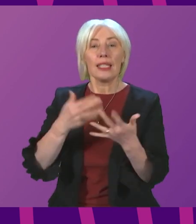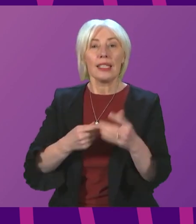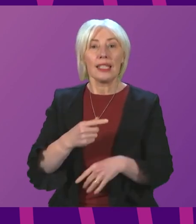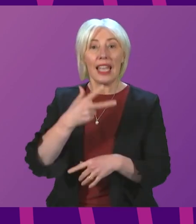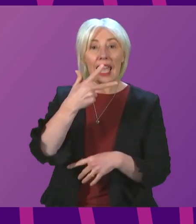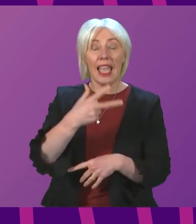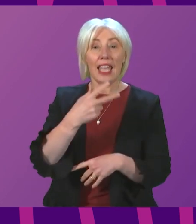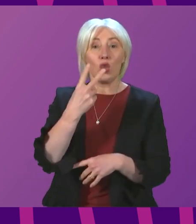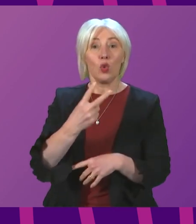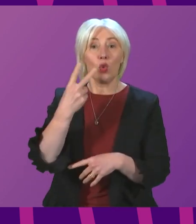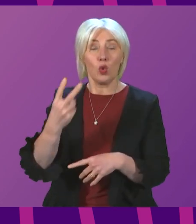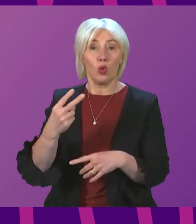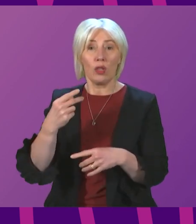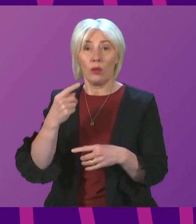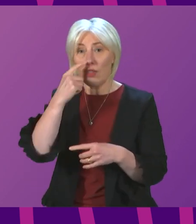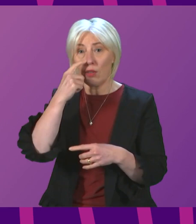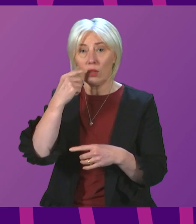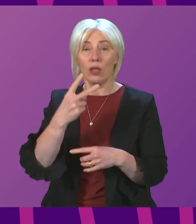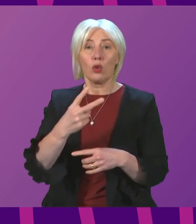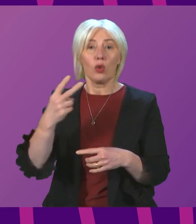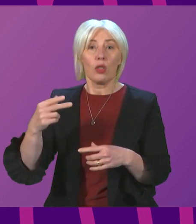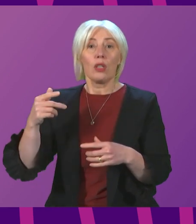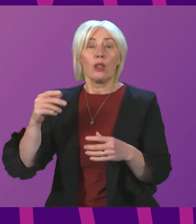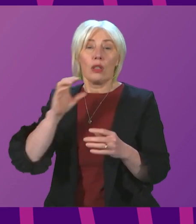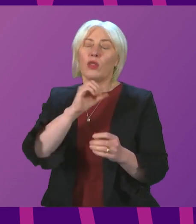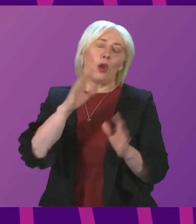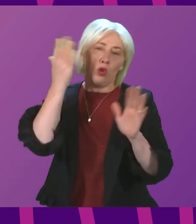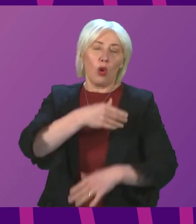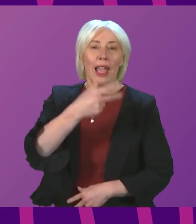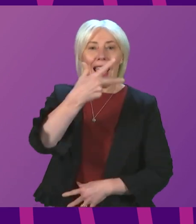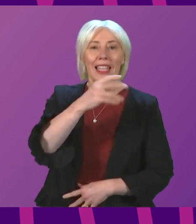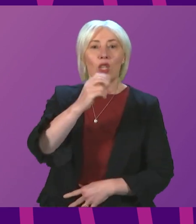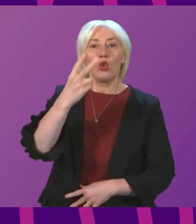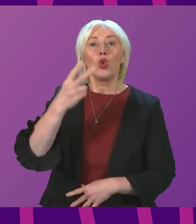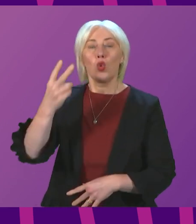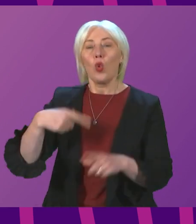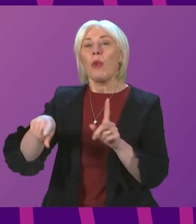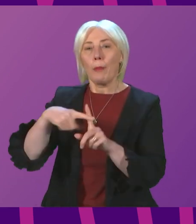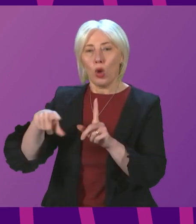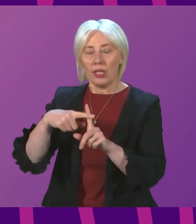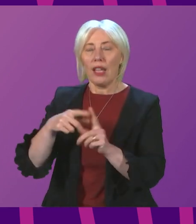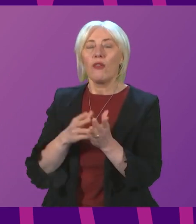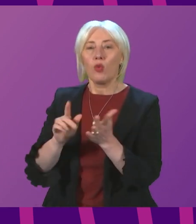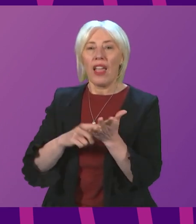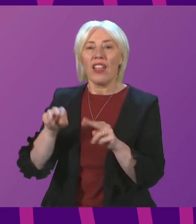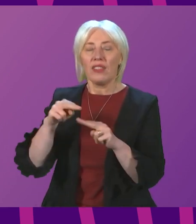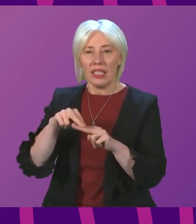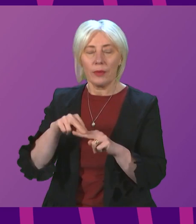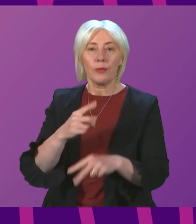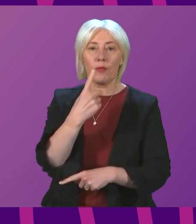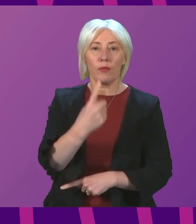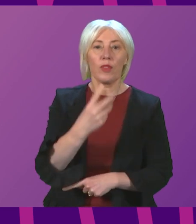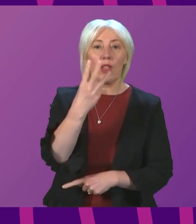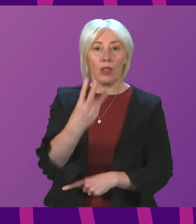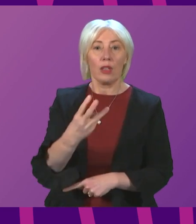positive cases were reported yesterday either through PCR or lateral flow tests. 1,392 people